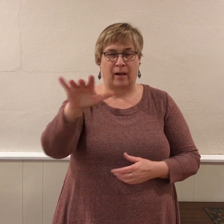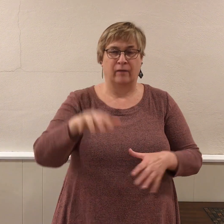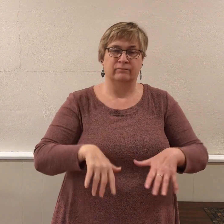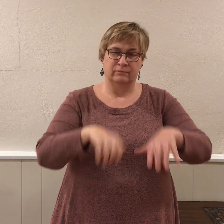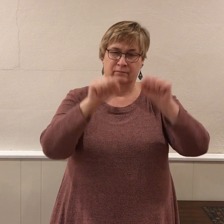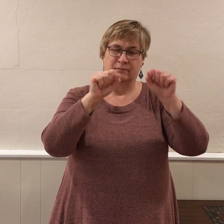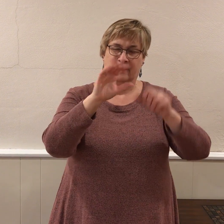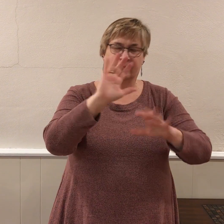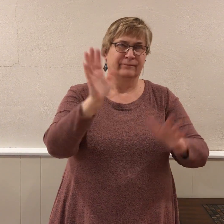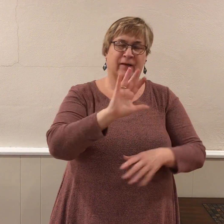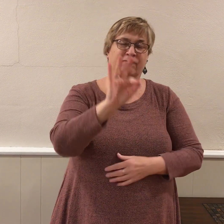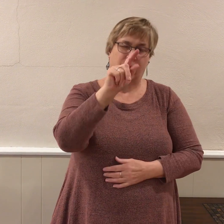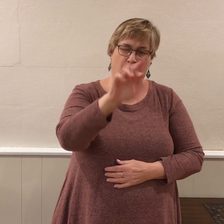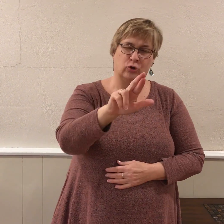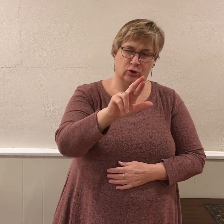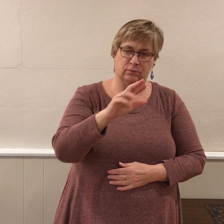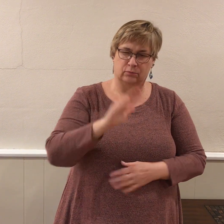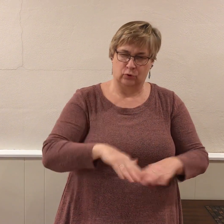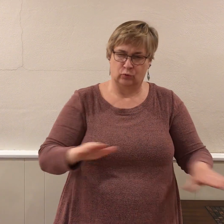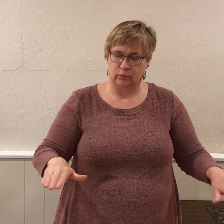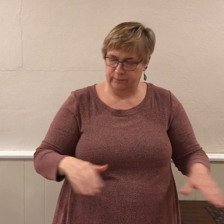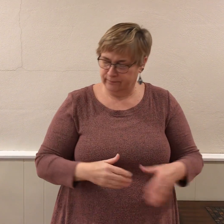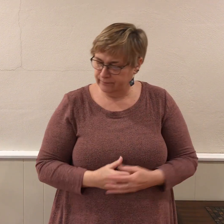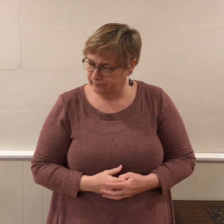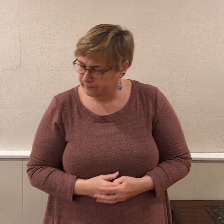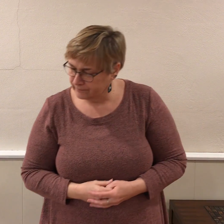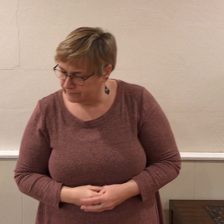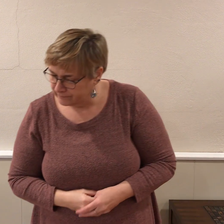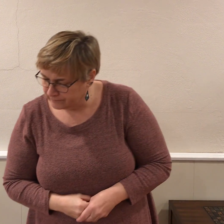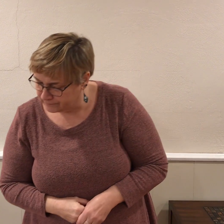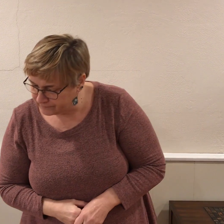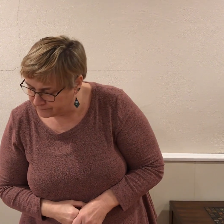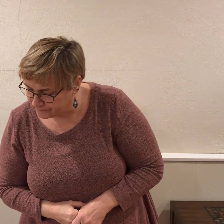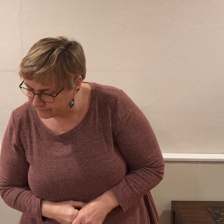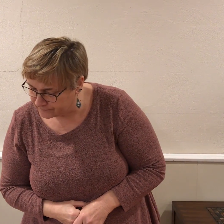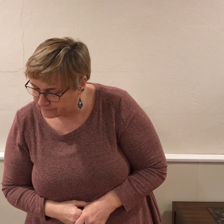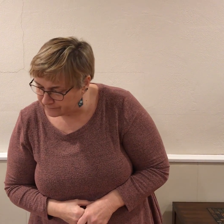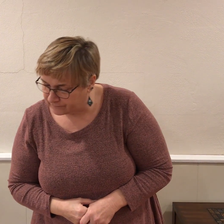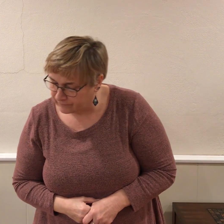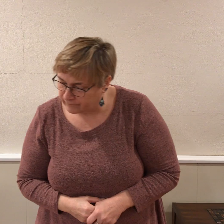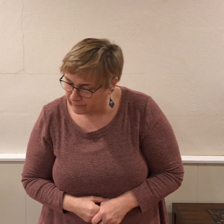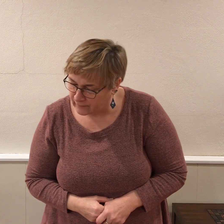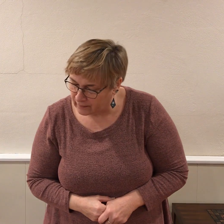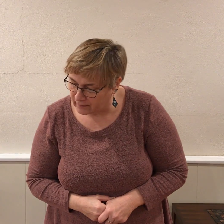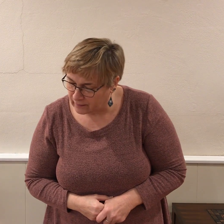There's a sign in the book that I don't think is correct. You would fingerspell it to foster a child.